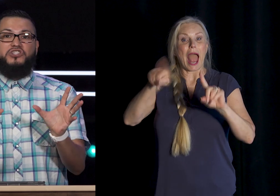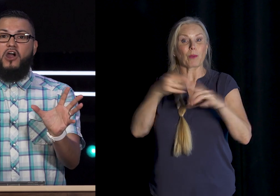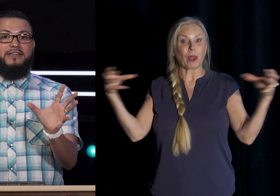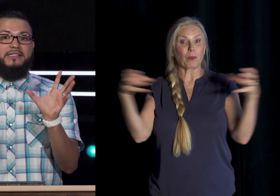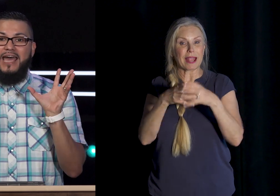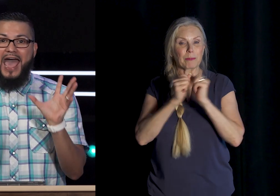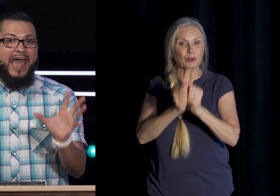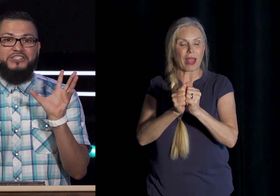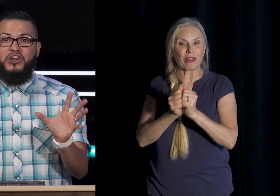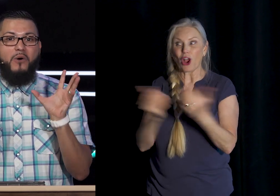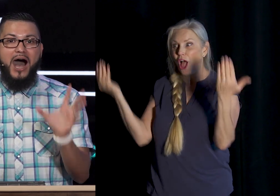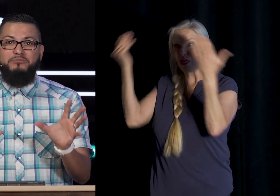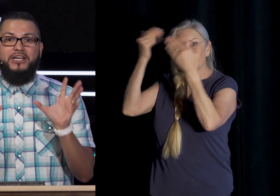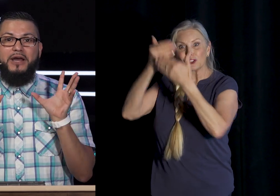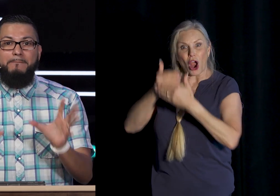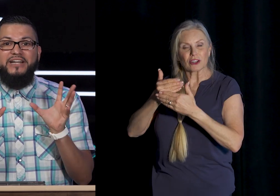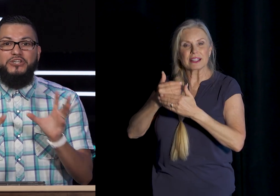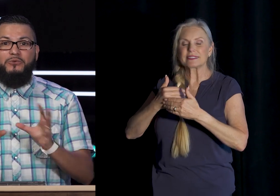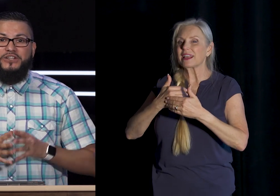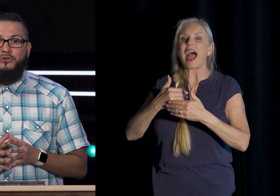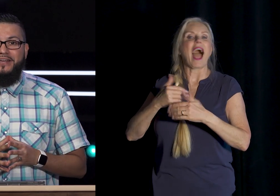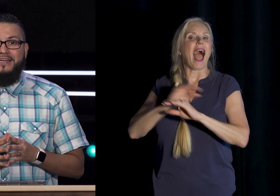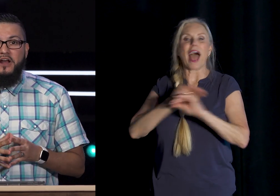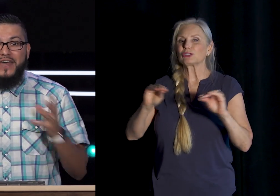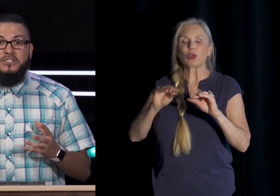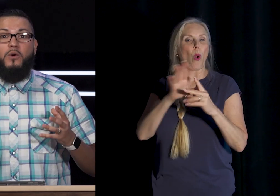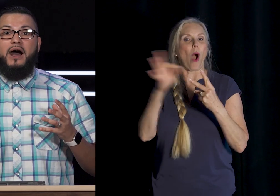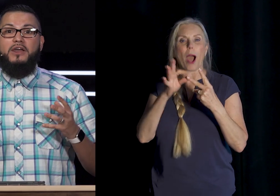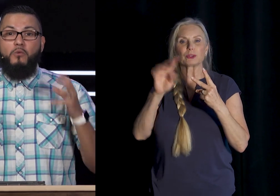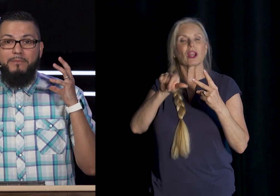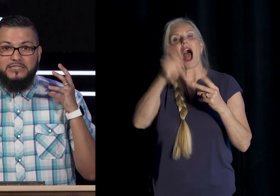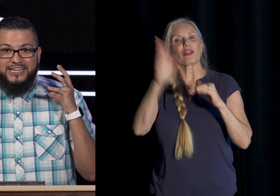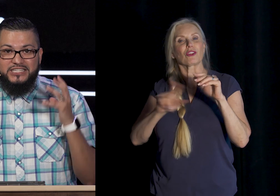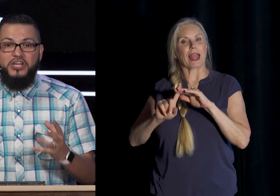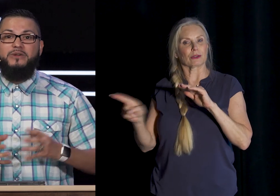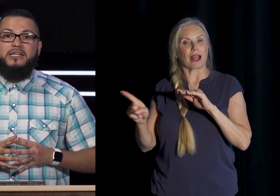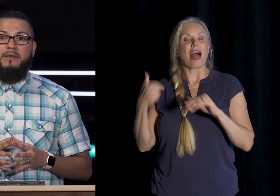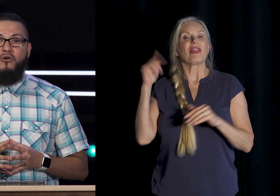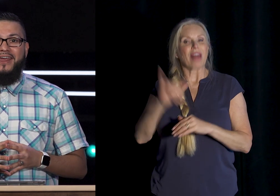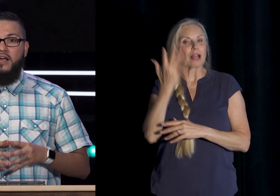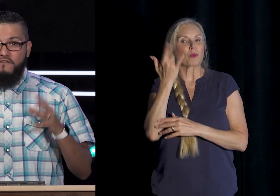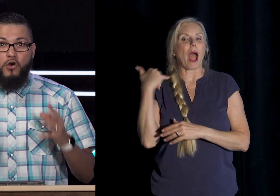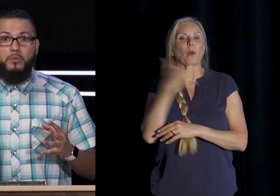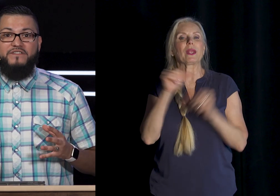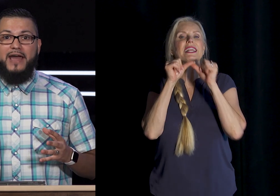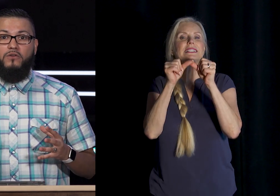darkness Has no option But to retreat That's why We must Continuously be Praying for A revival